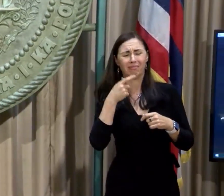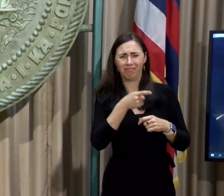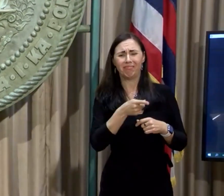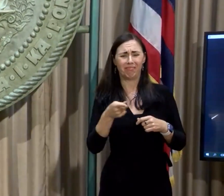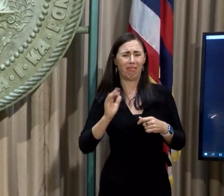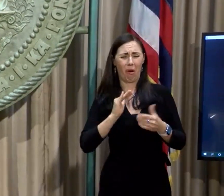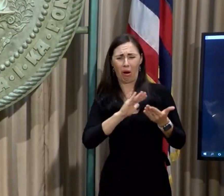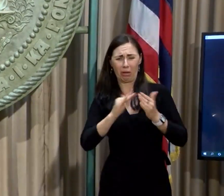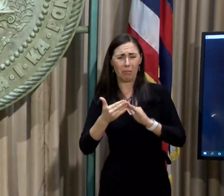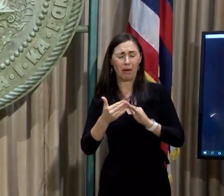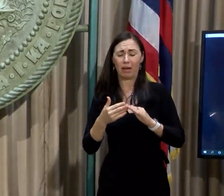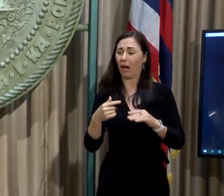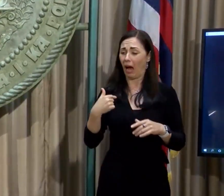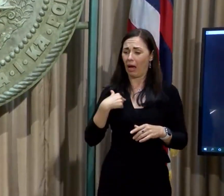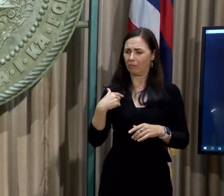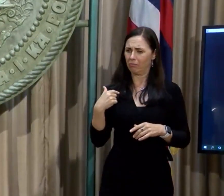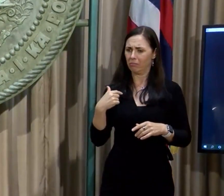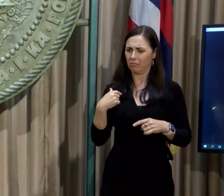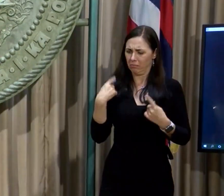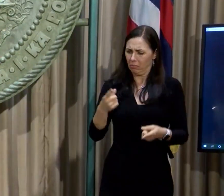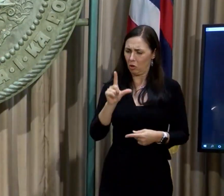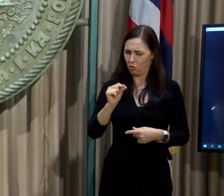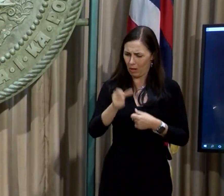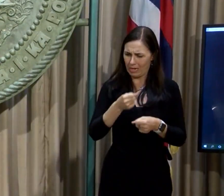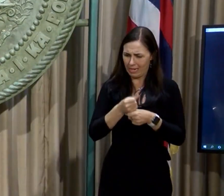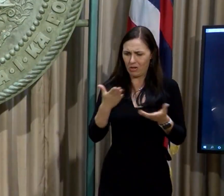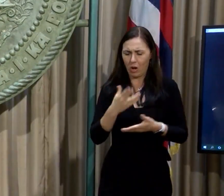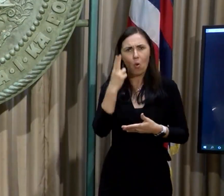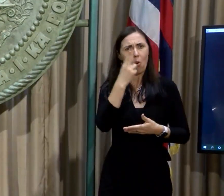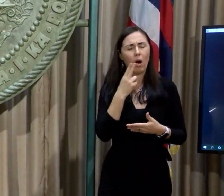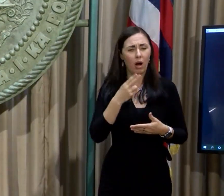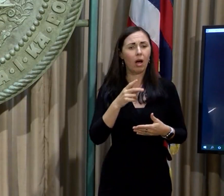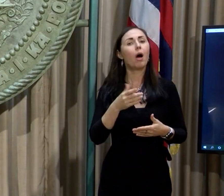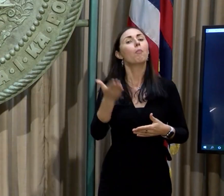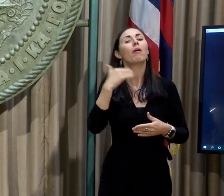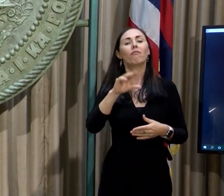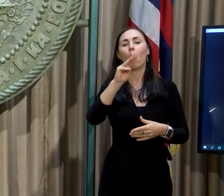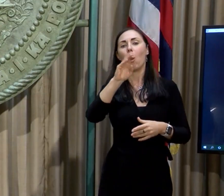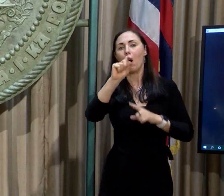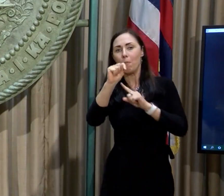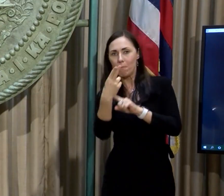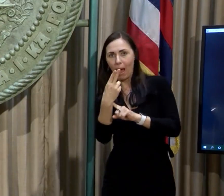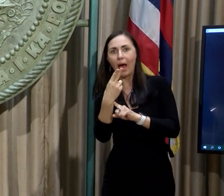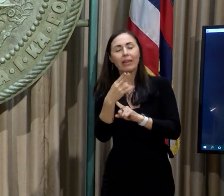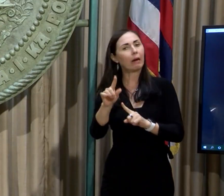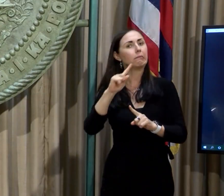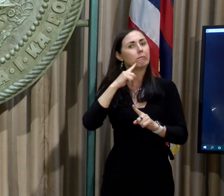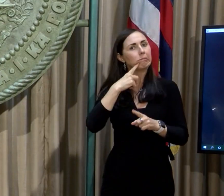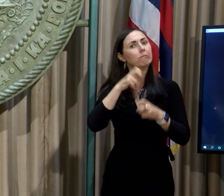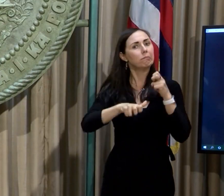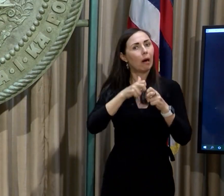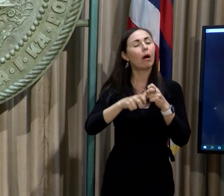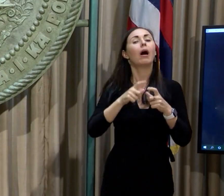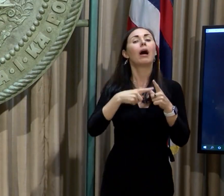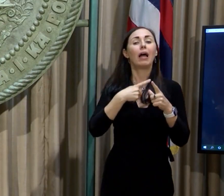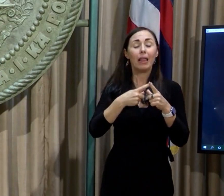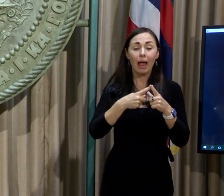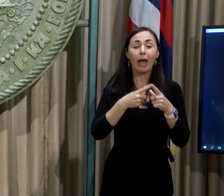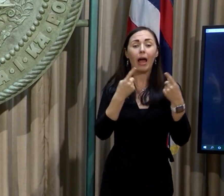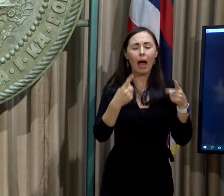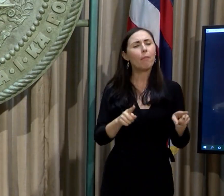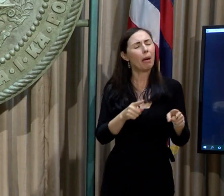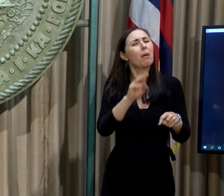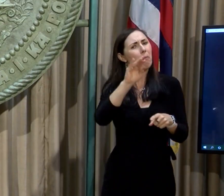over the last 20 years when I came back to Hawaii, we were dealing with crystal meth as a major issue. And then over the years, crystal meth, which